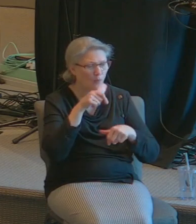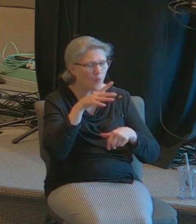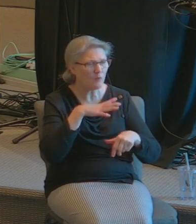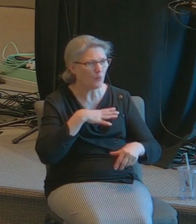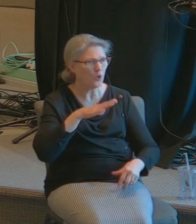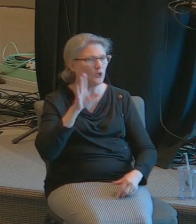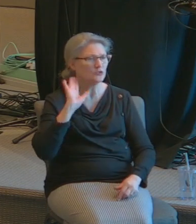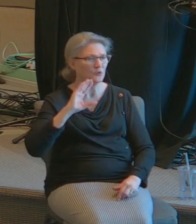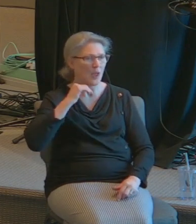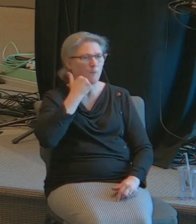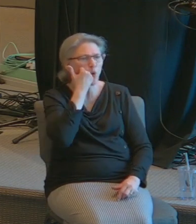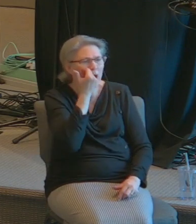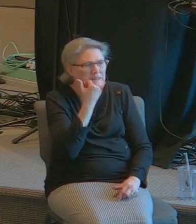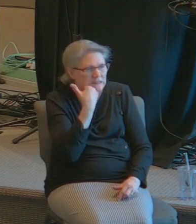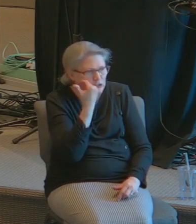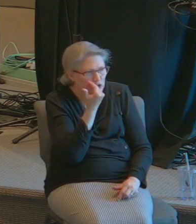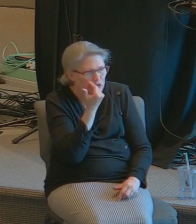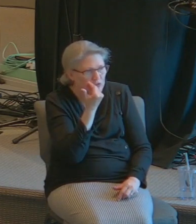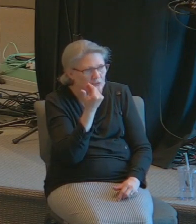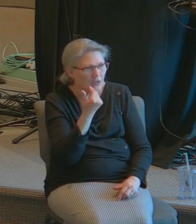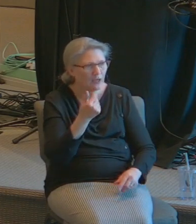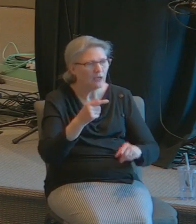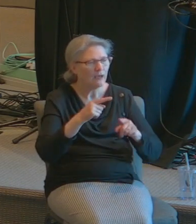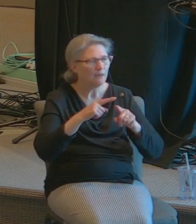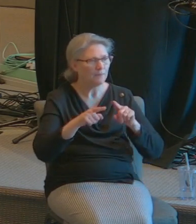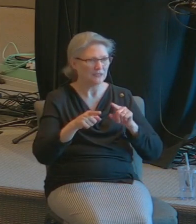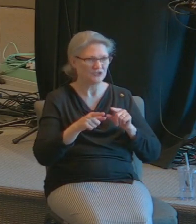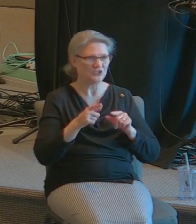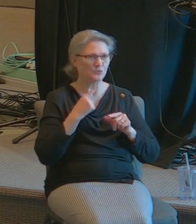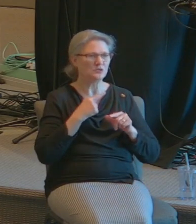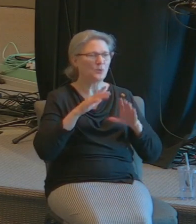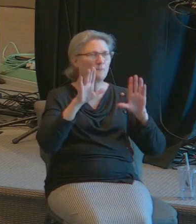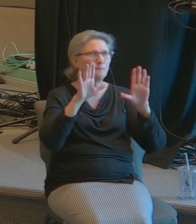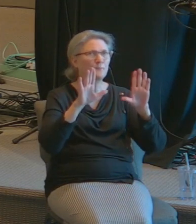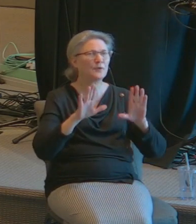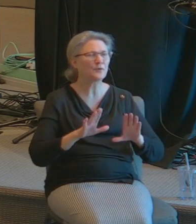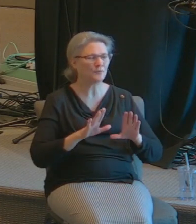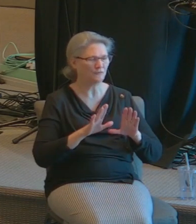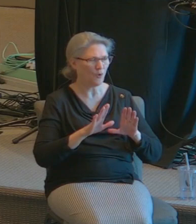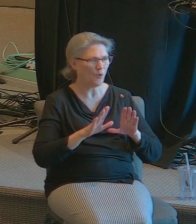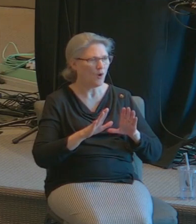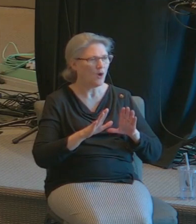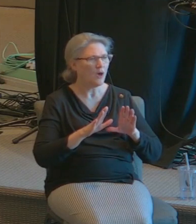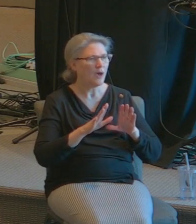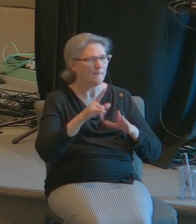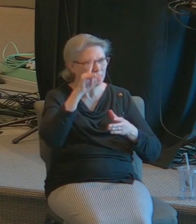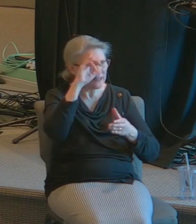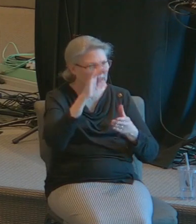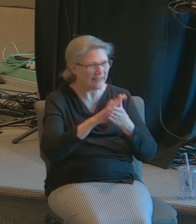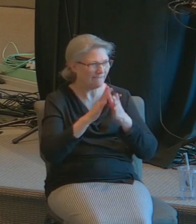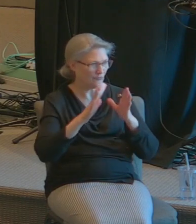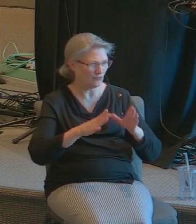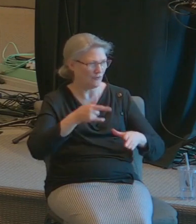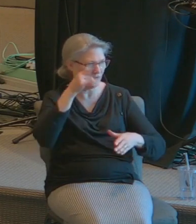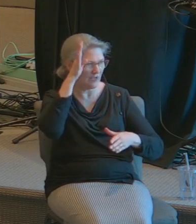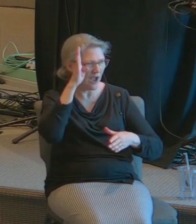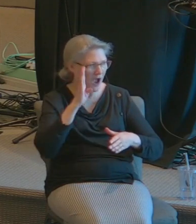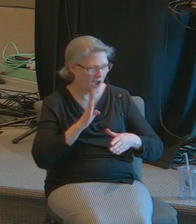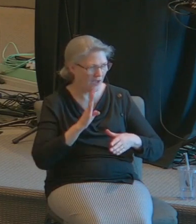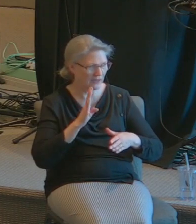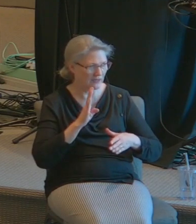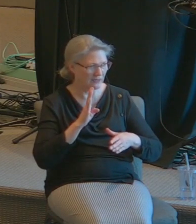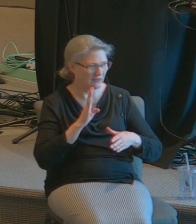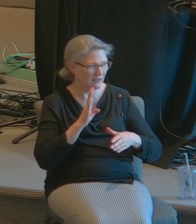she was that lovely saint of God that developed in the open door church as a product of